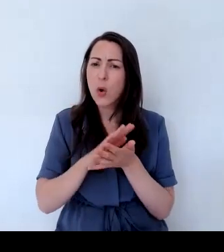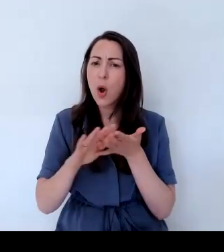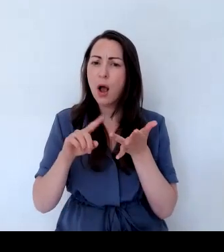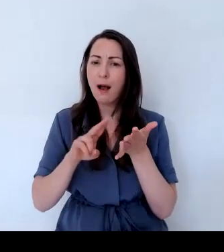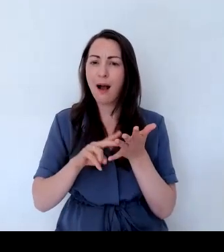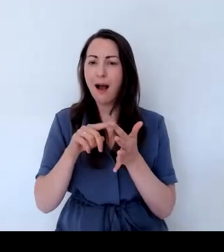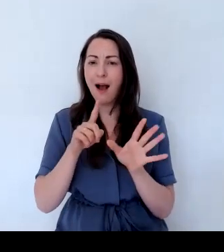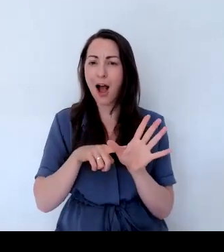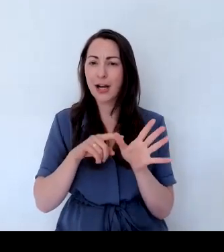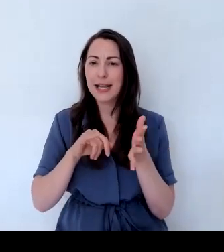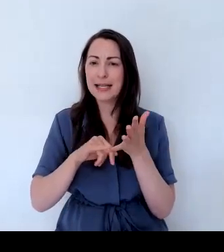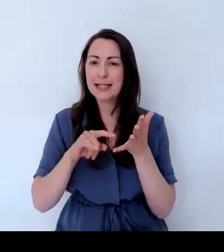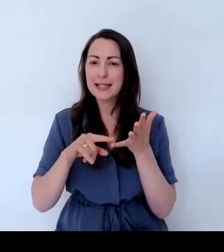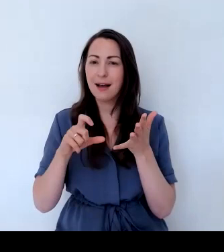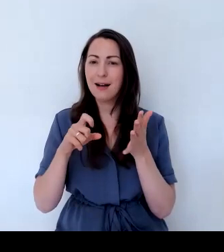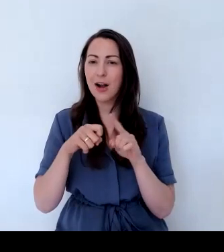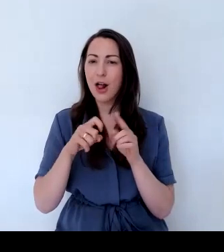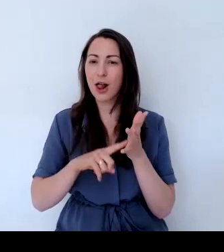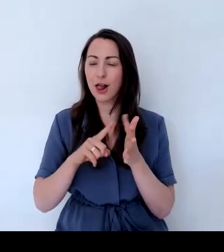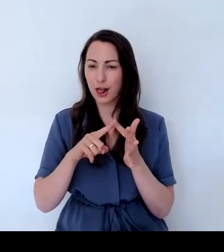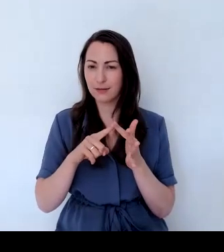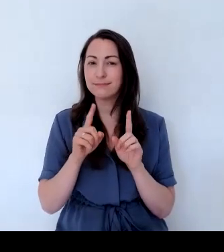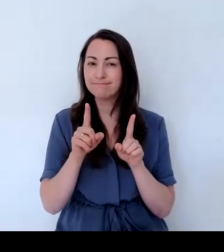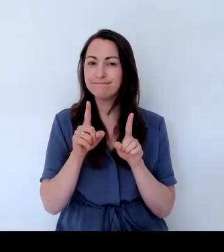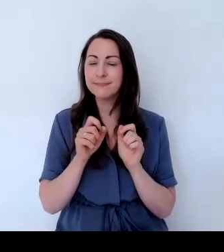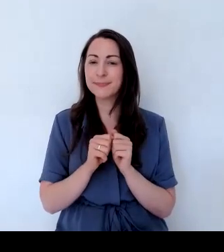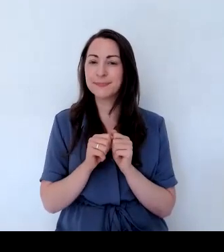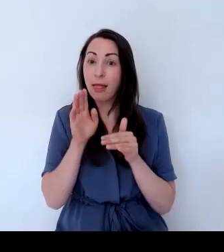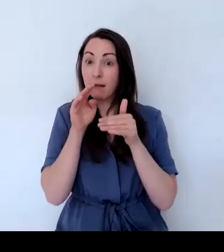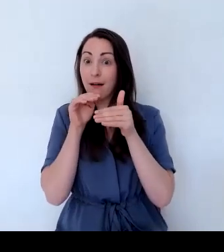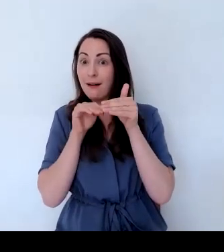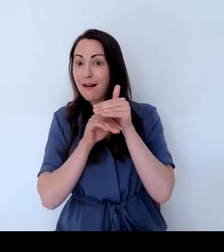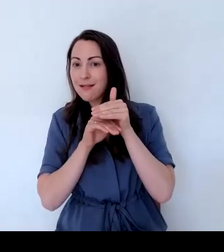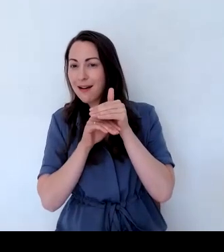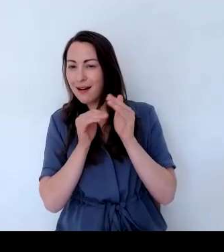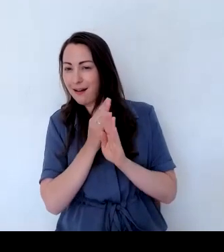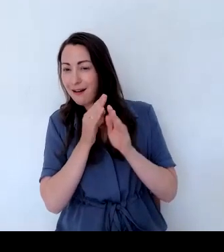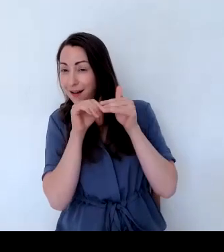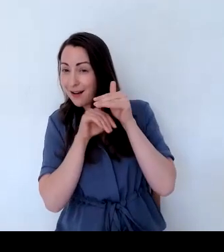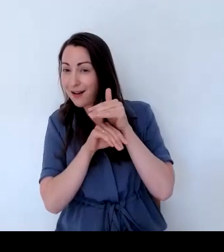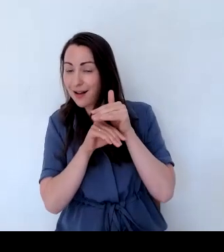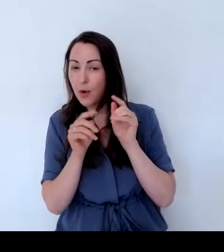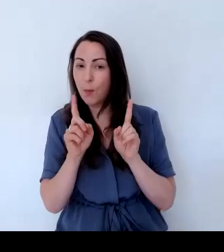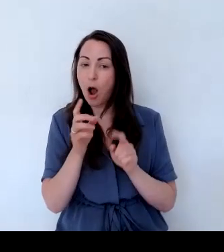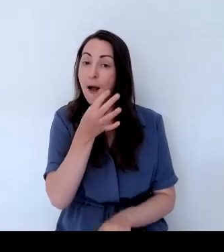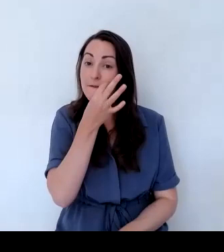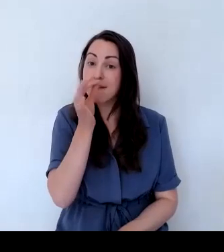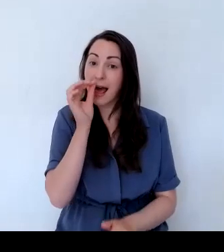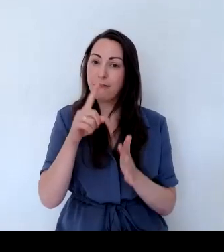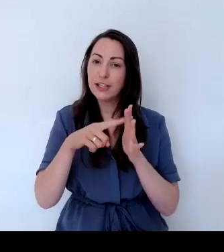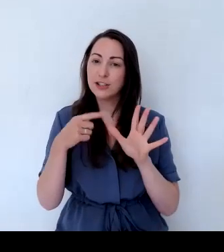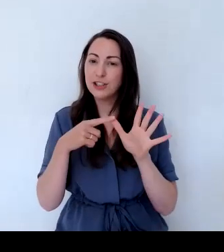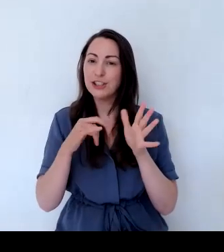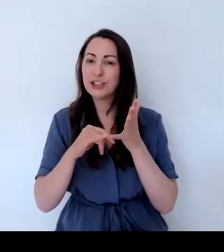we've actually got winter flowering jasmine, which of course is over now, but it's a